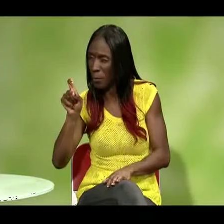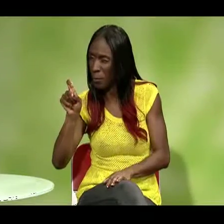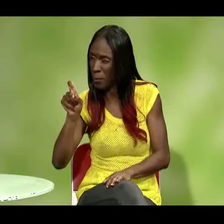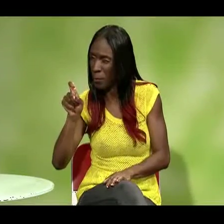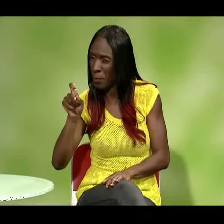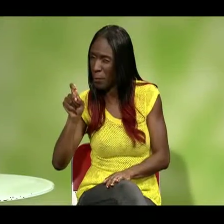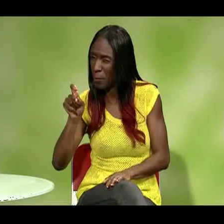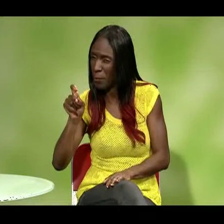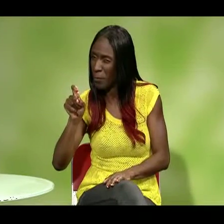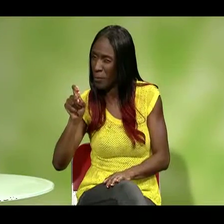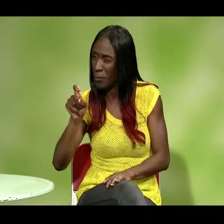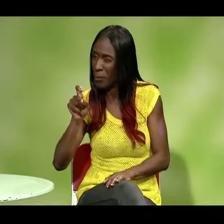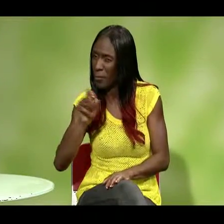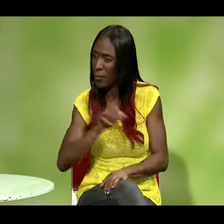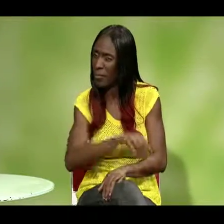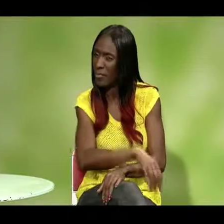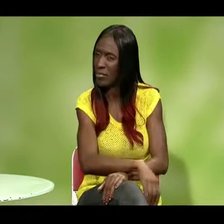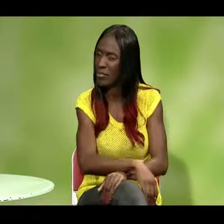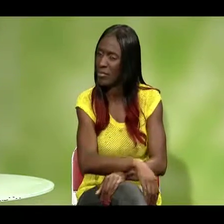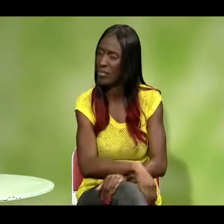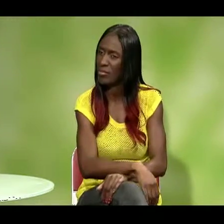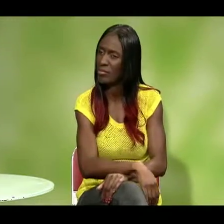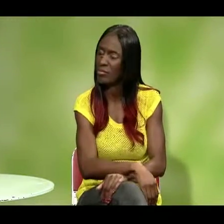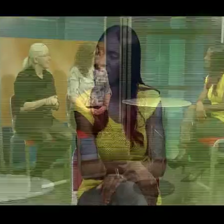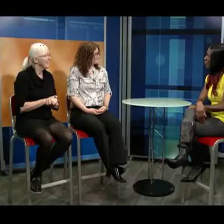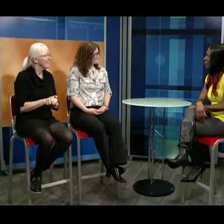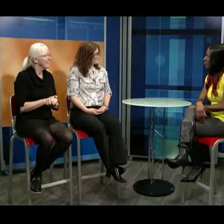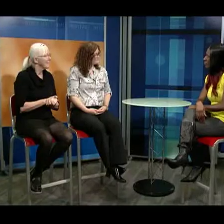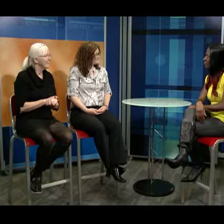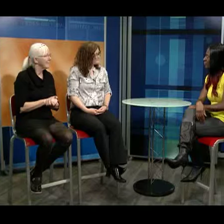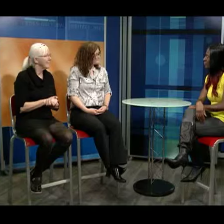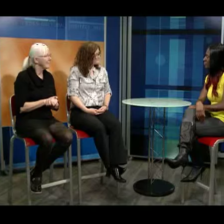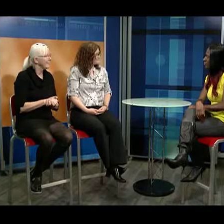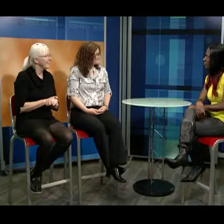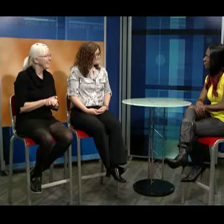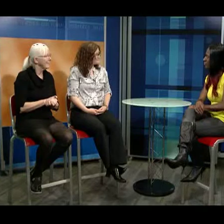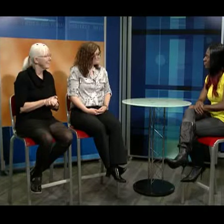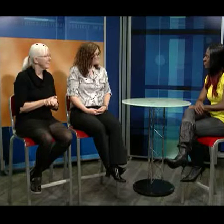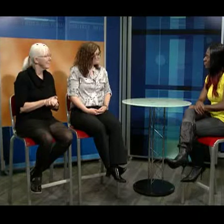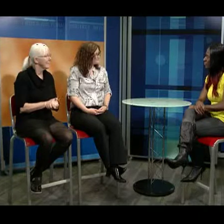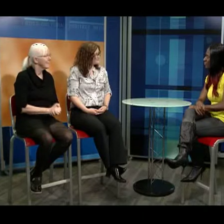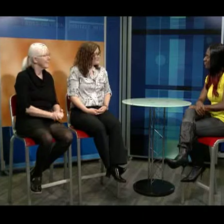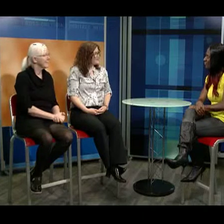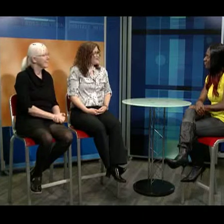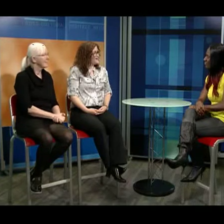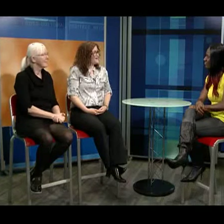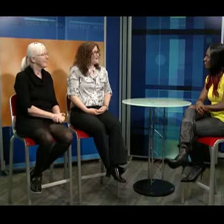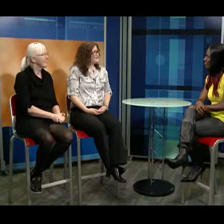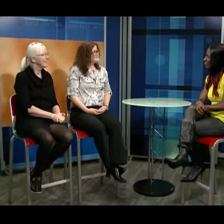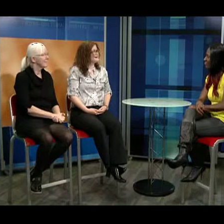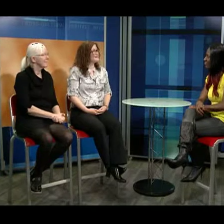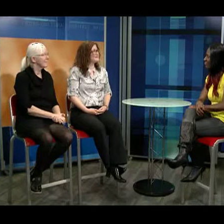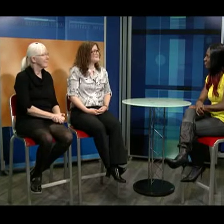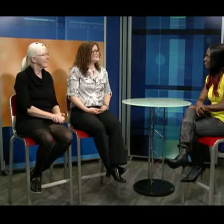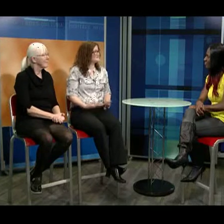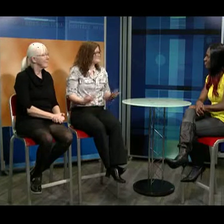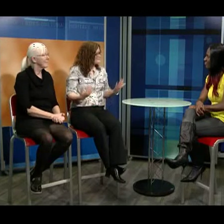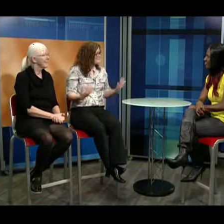So, now, when you have a cochlear implant versus a hearing aid, is the sound the same? I can't personally